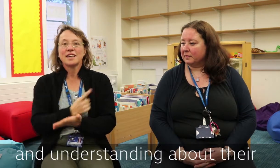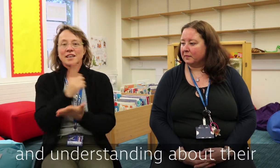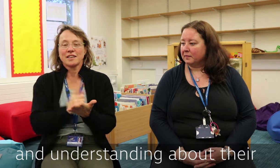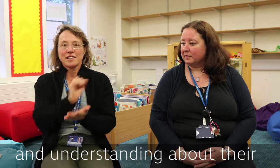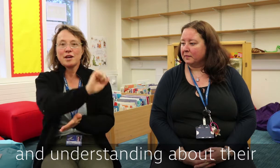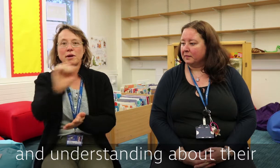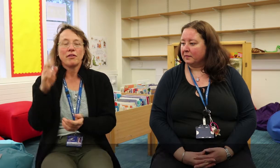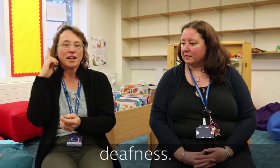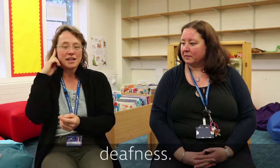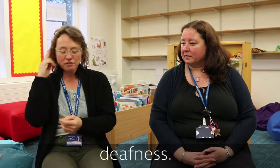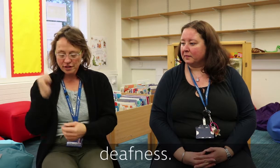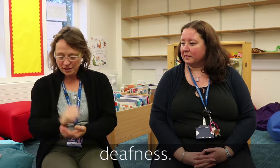about their deafness.